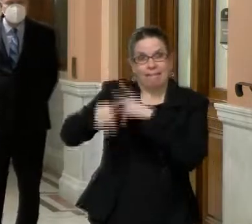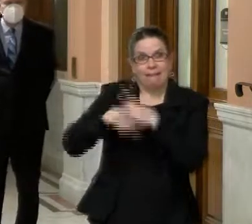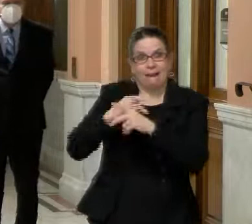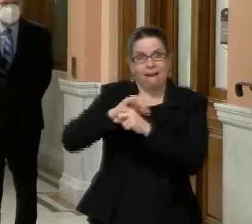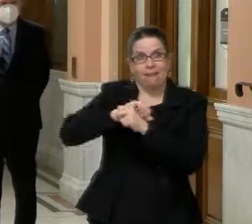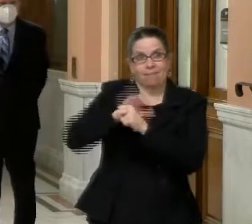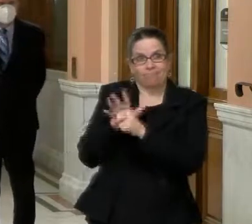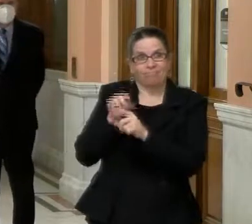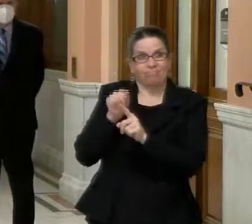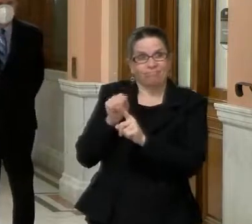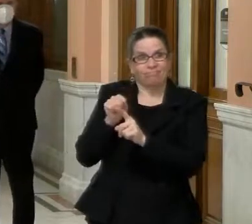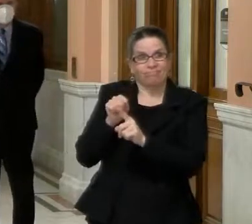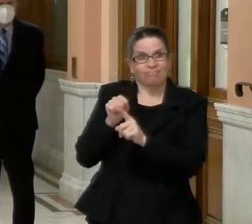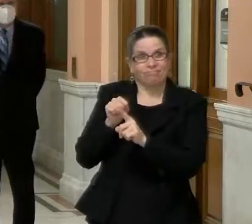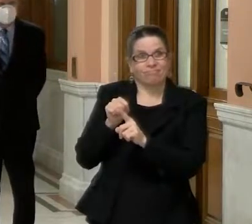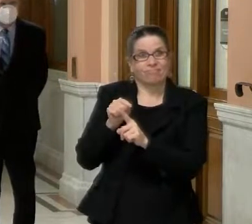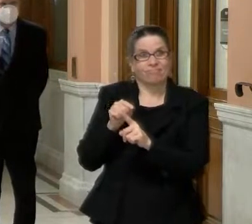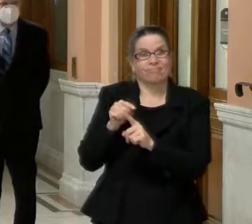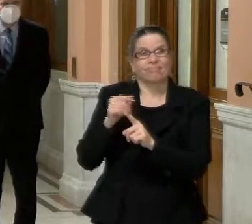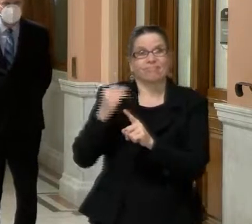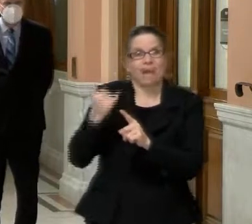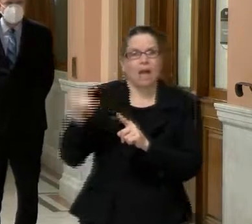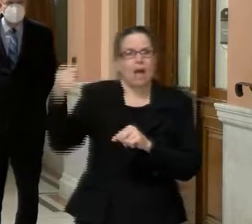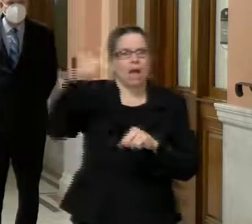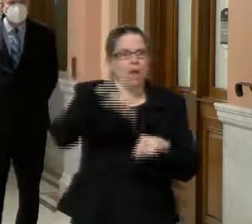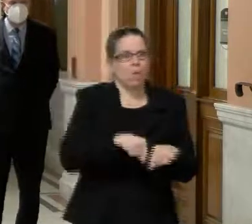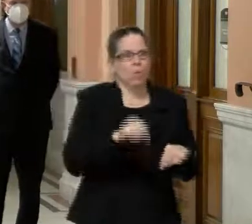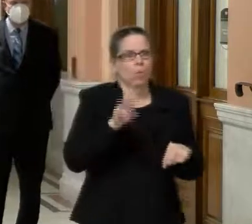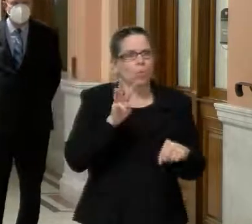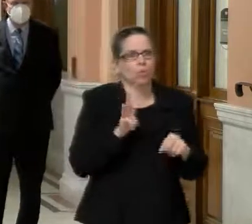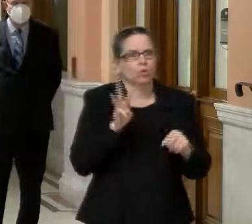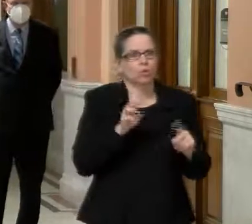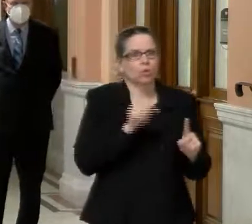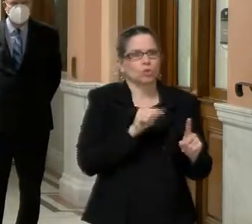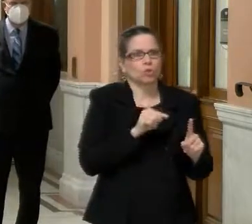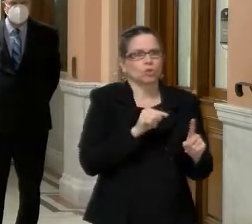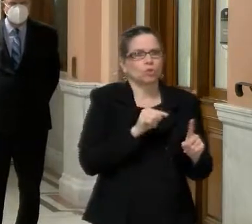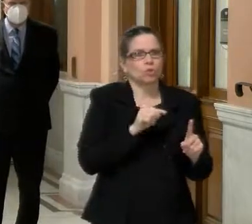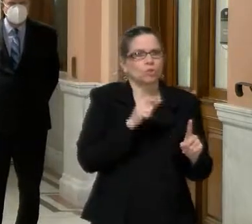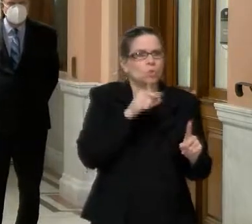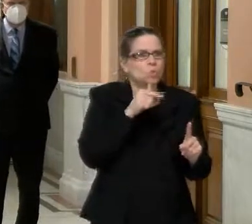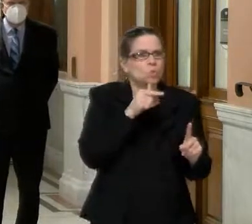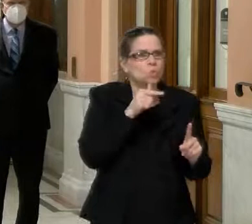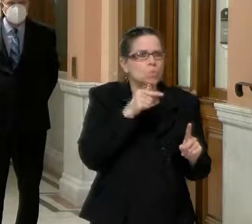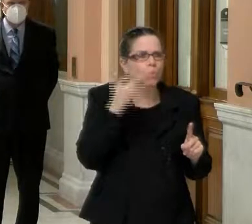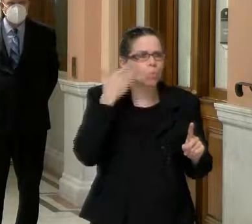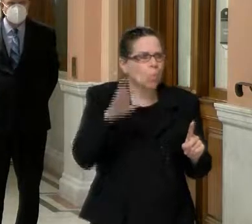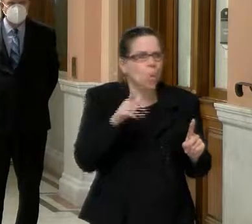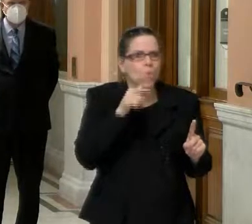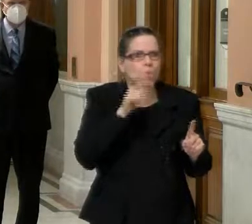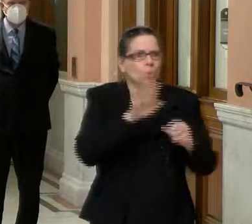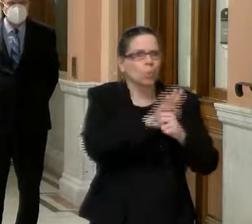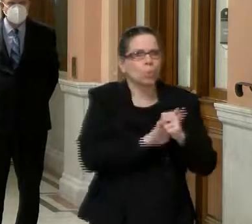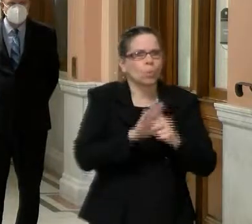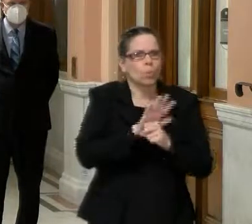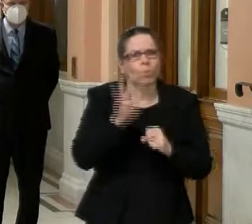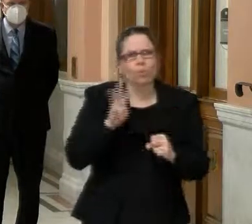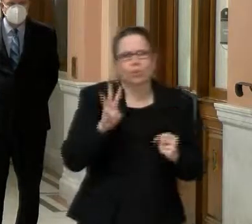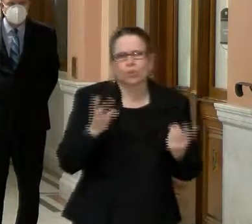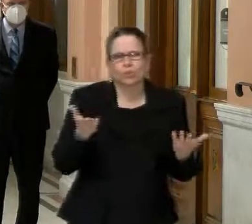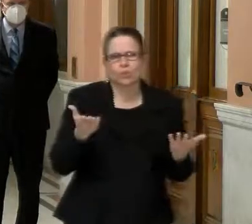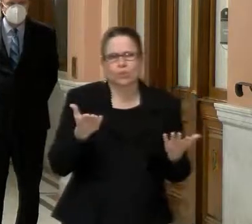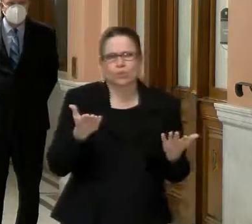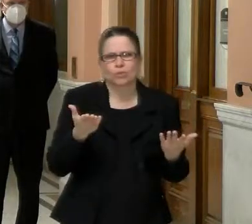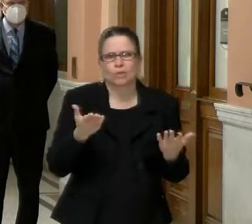to protect, you know, identities and, and things like that. But we think from a public health perspective, knowing what we've gone through,